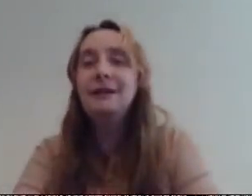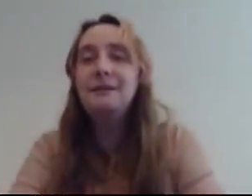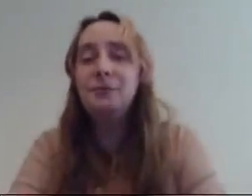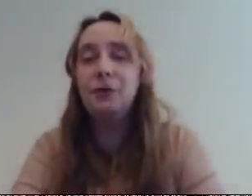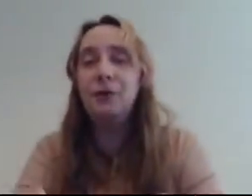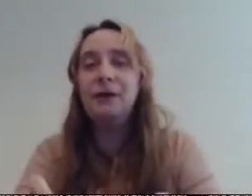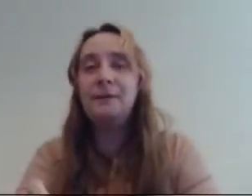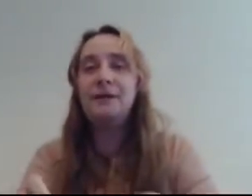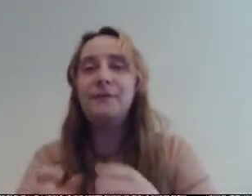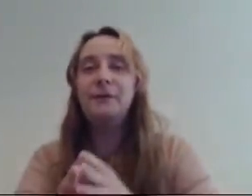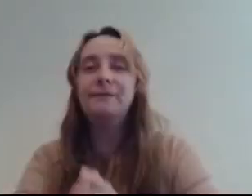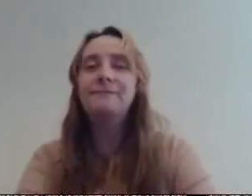so anyway everyone